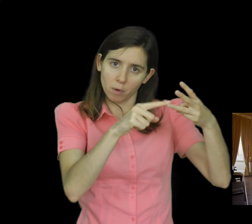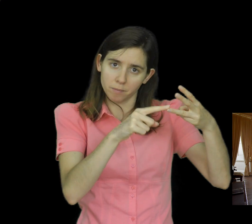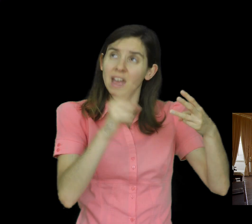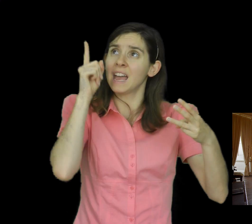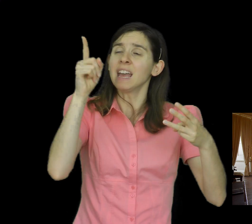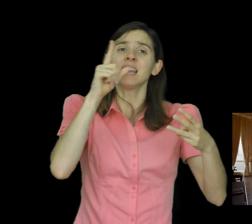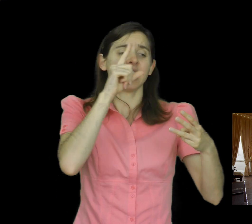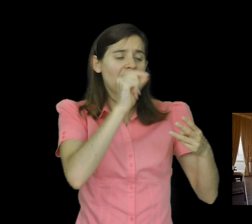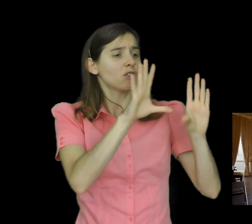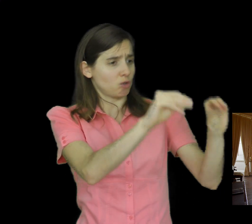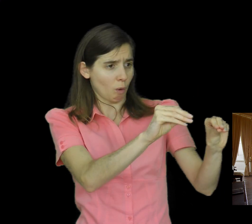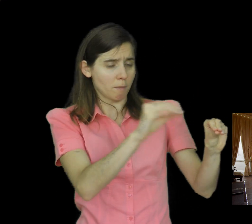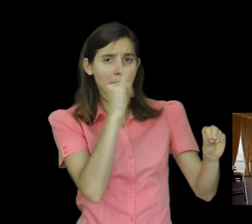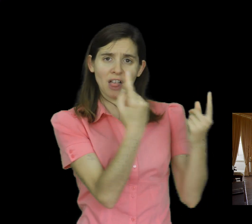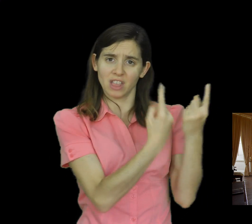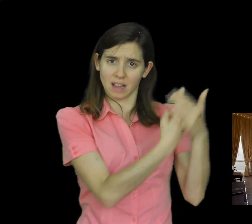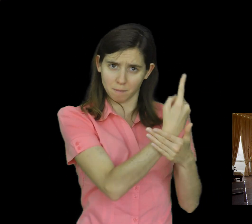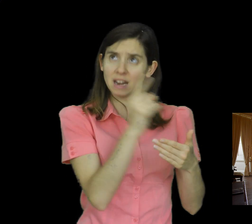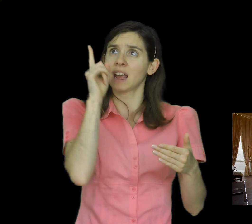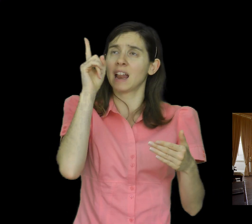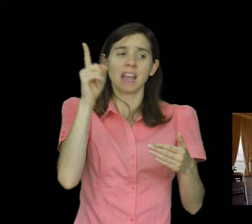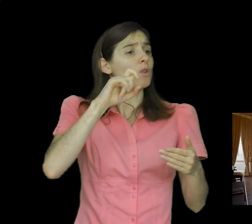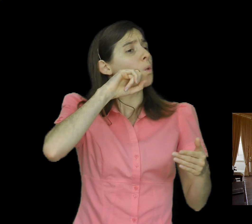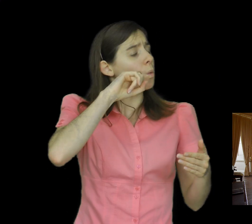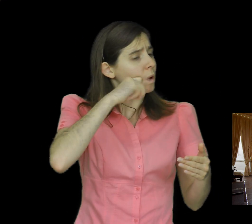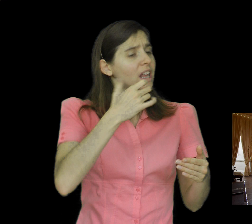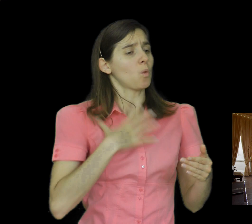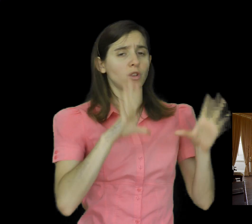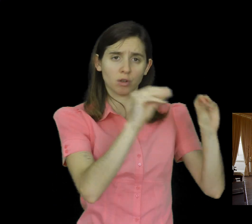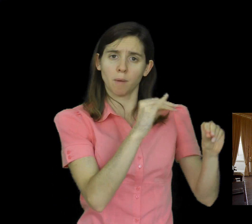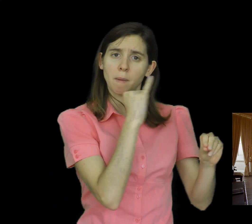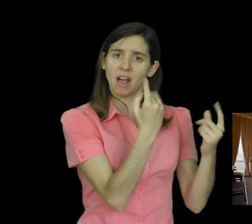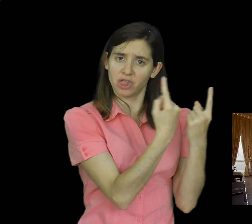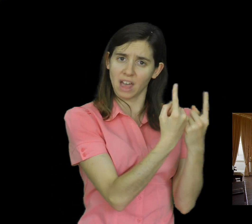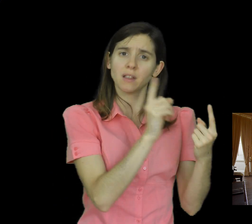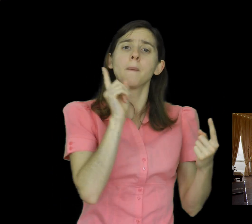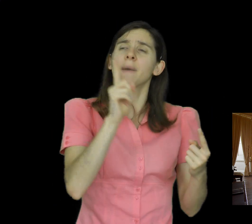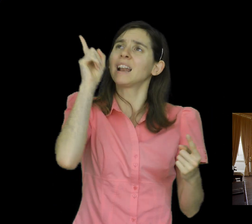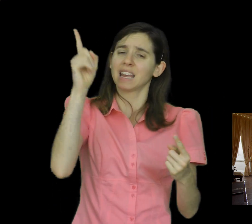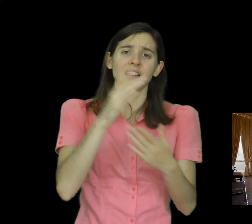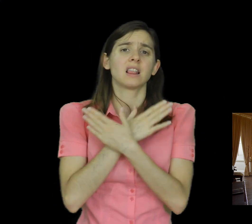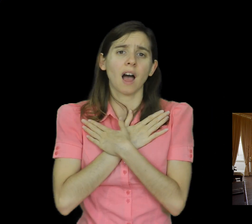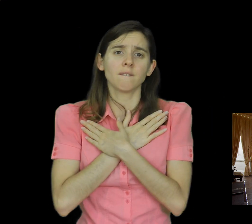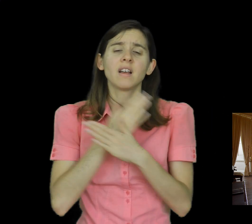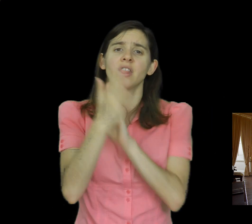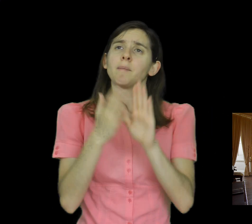and willing, but God is love. In which case there is a line that even Almighty God will not cross.